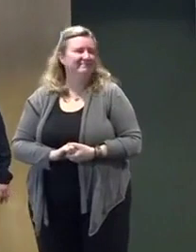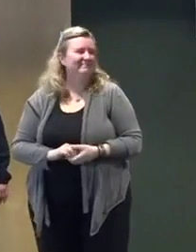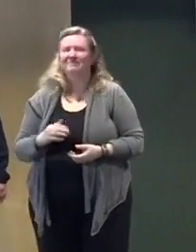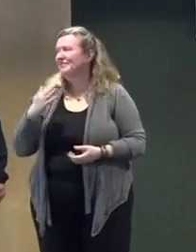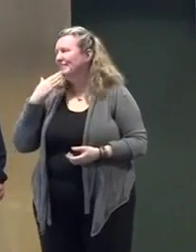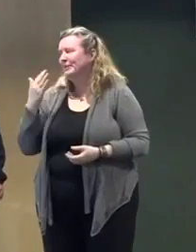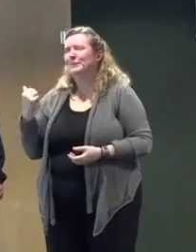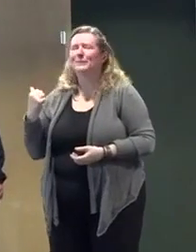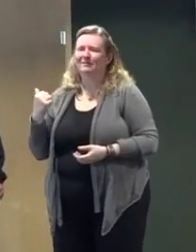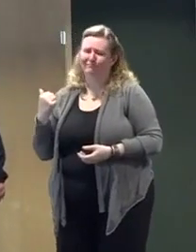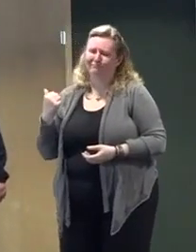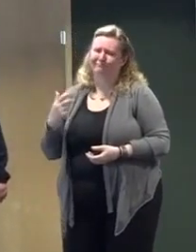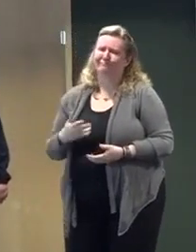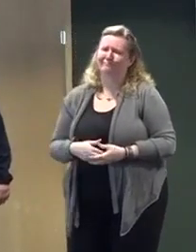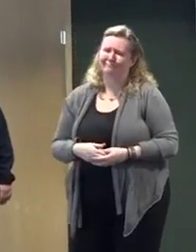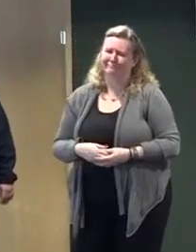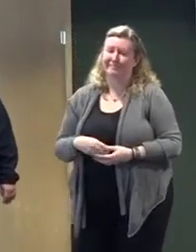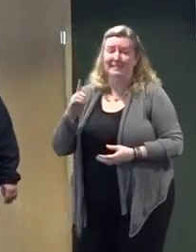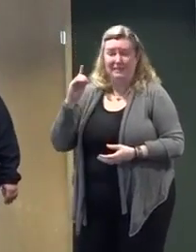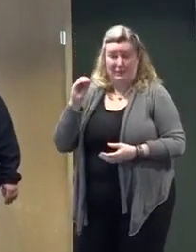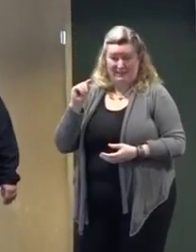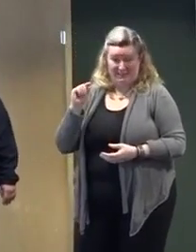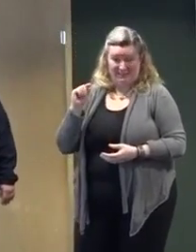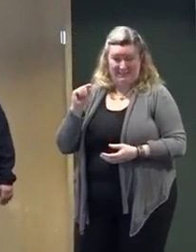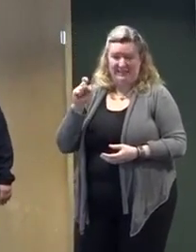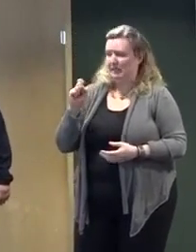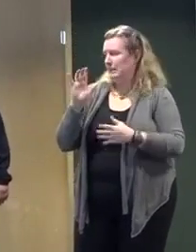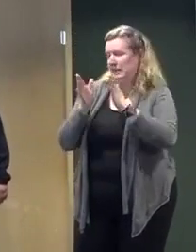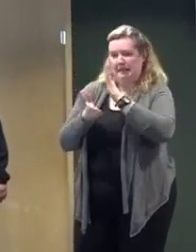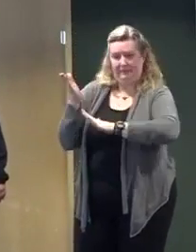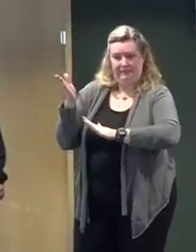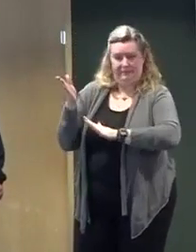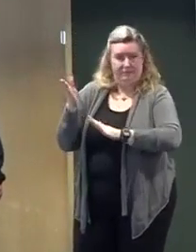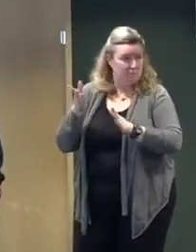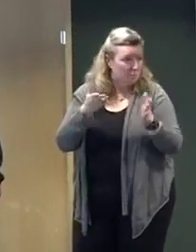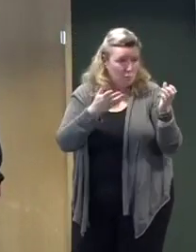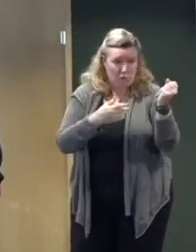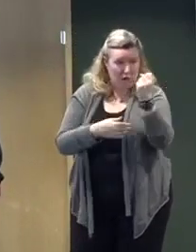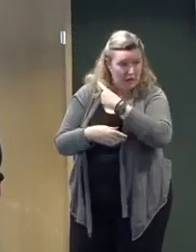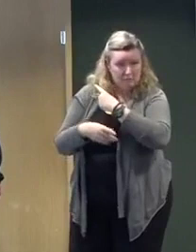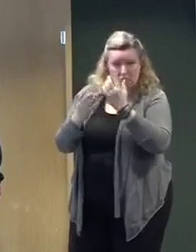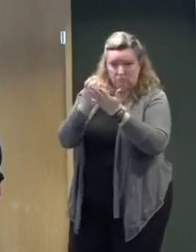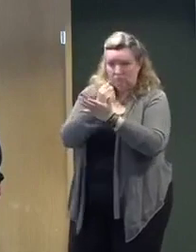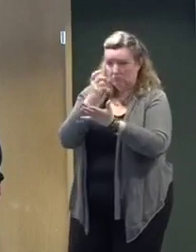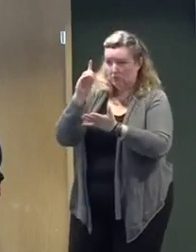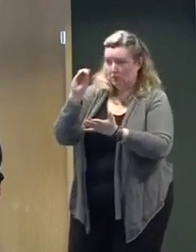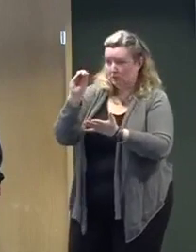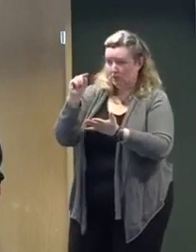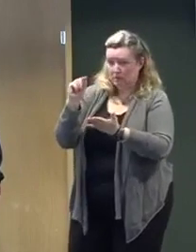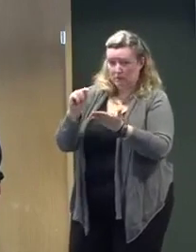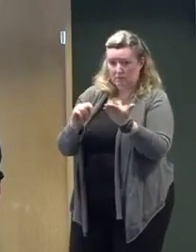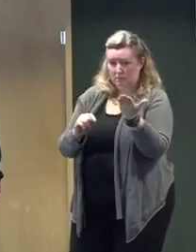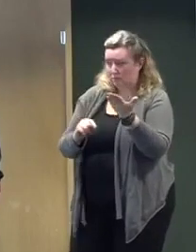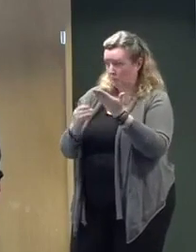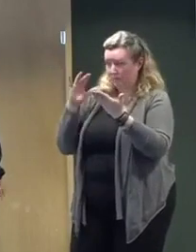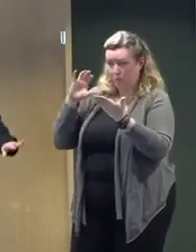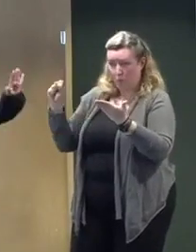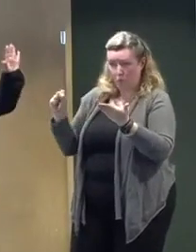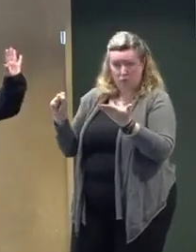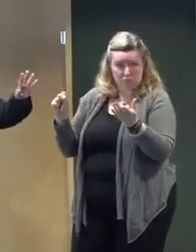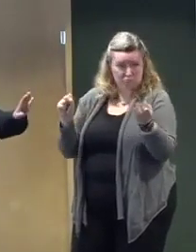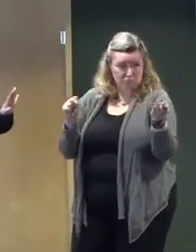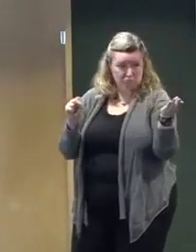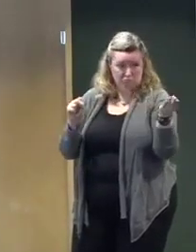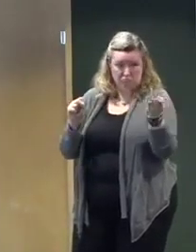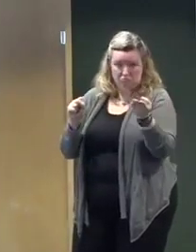Diane to that regional call in literally one minute. Any questions that are specific for Diane Scaccetti? Diane, good luck.